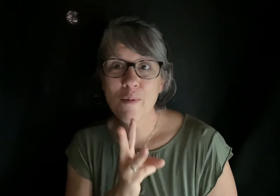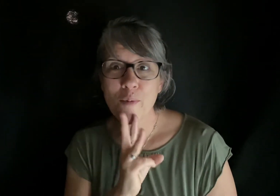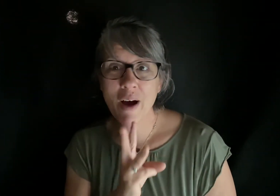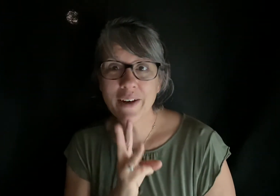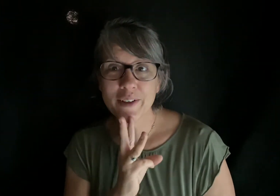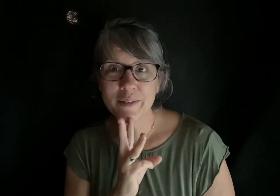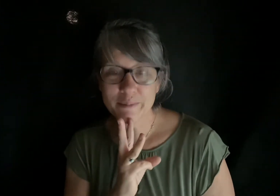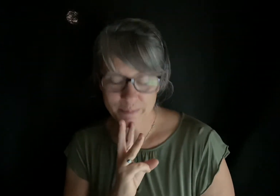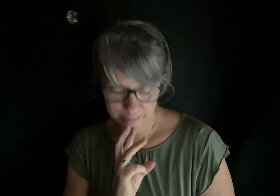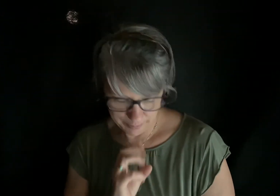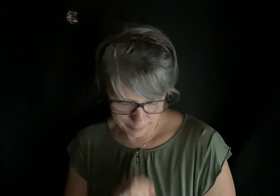water. Water, water,